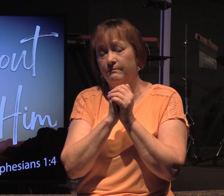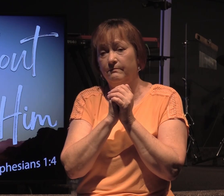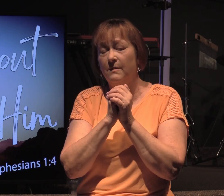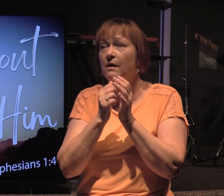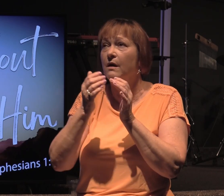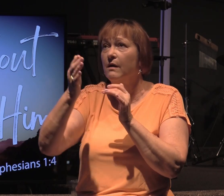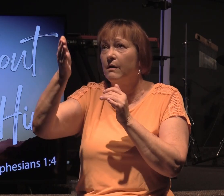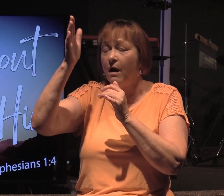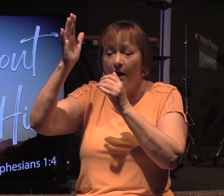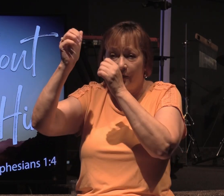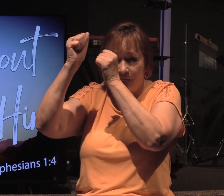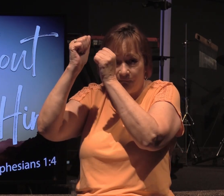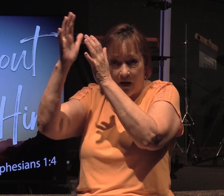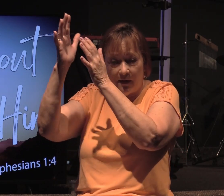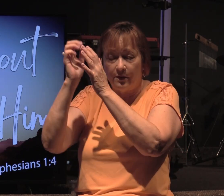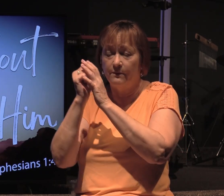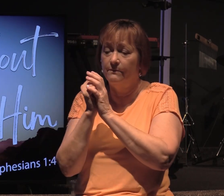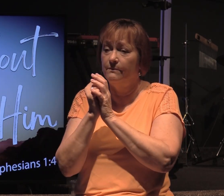God the Father